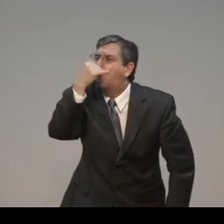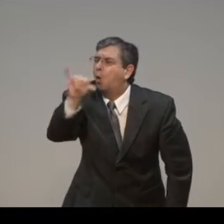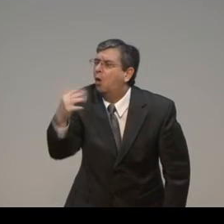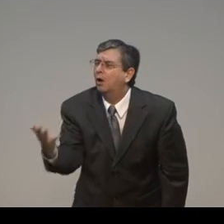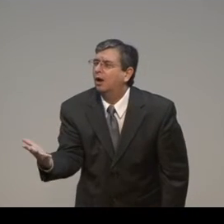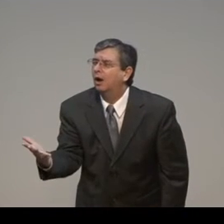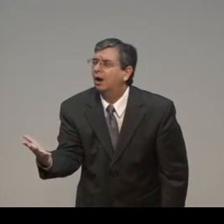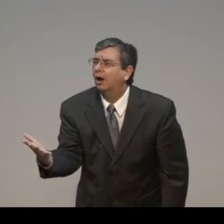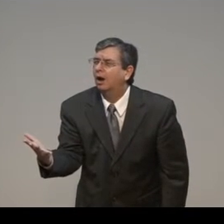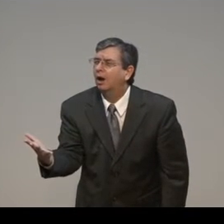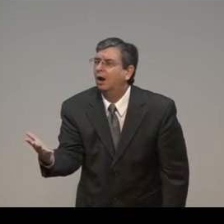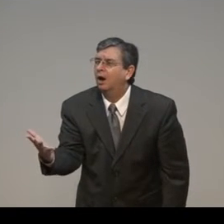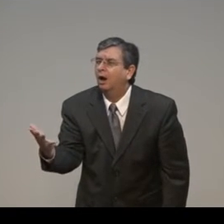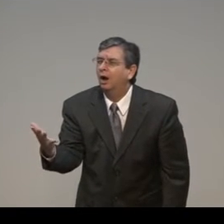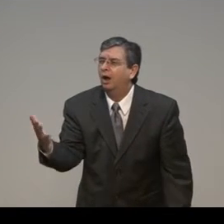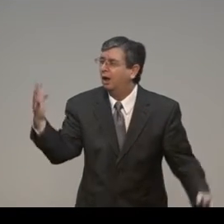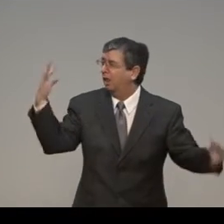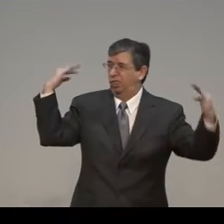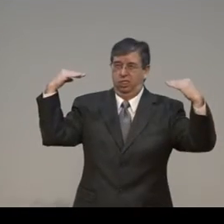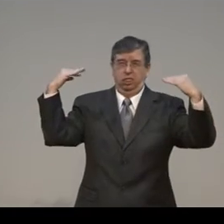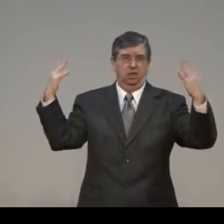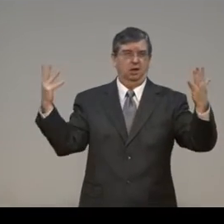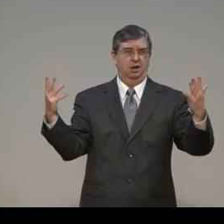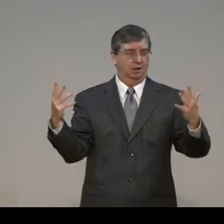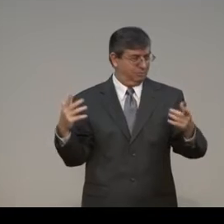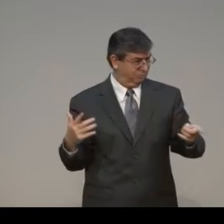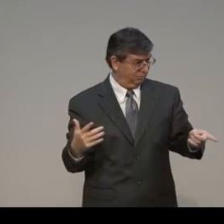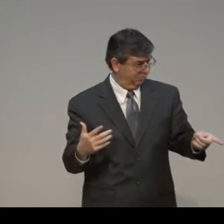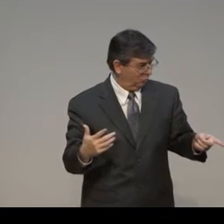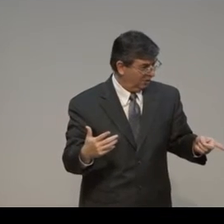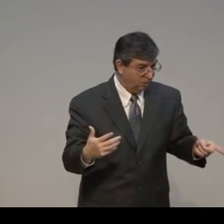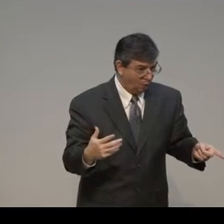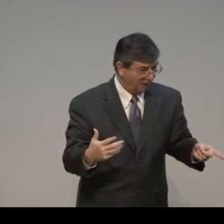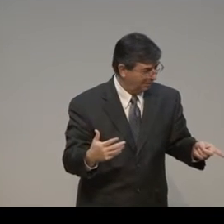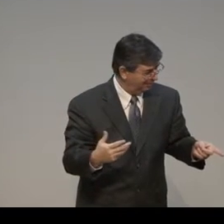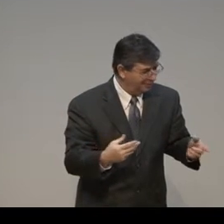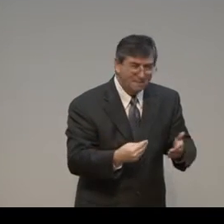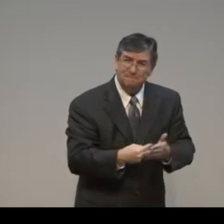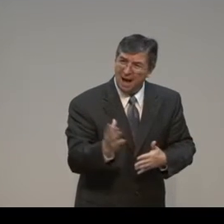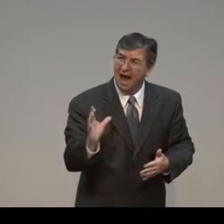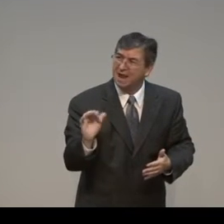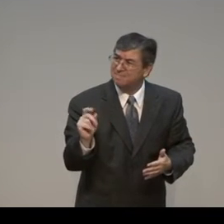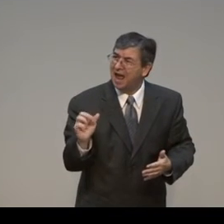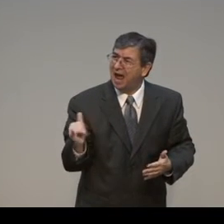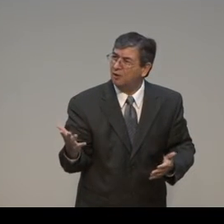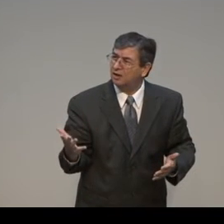You're That's a foolish thing to do. Everybody's going to stare at you like, Buy a battery.